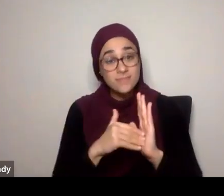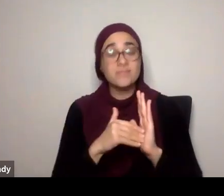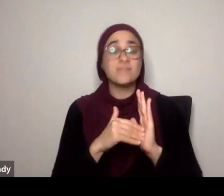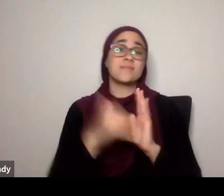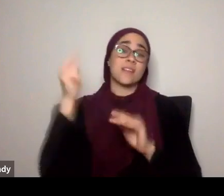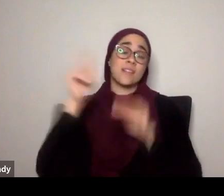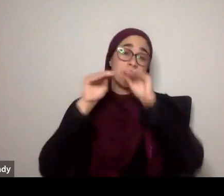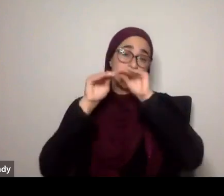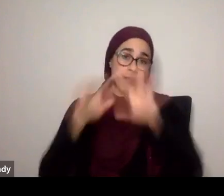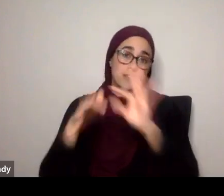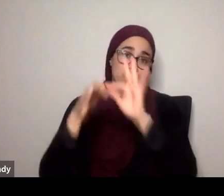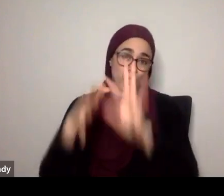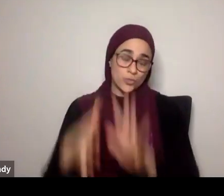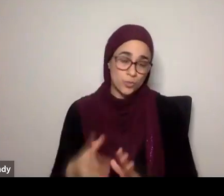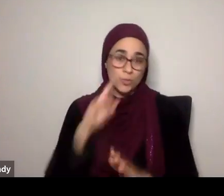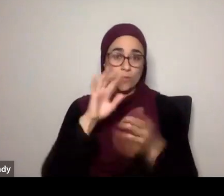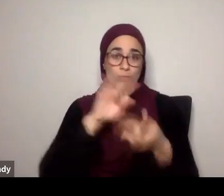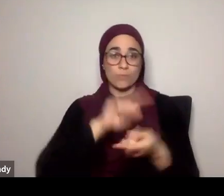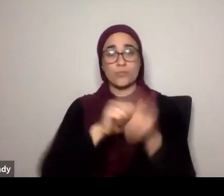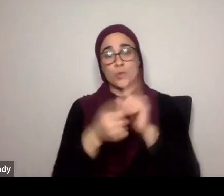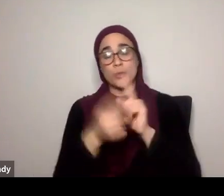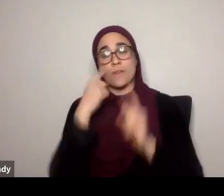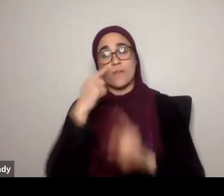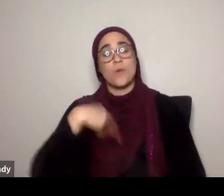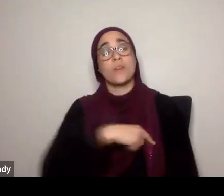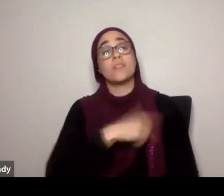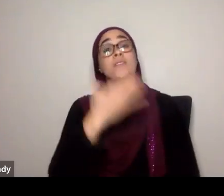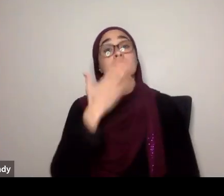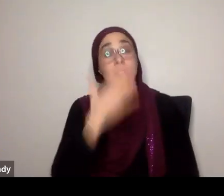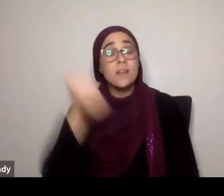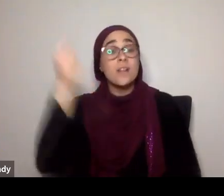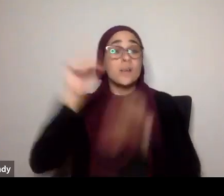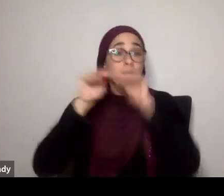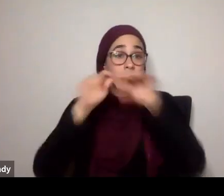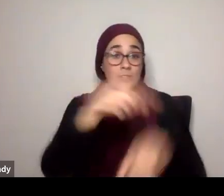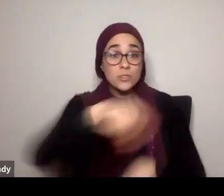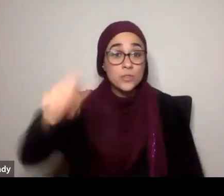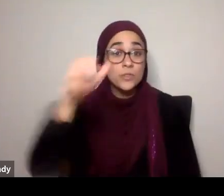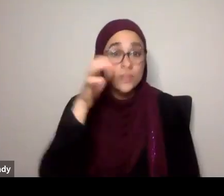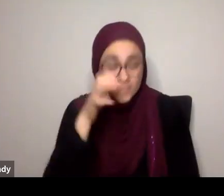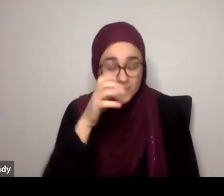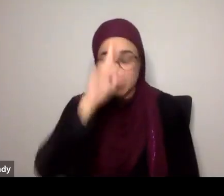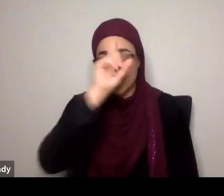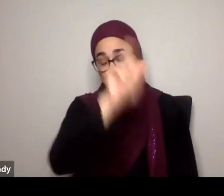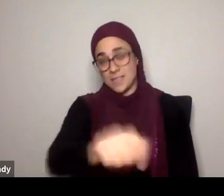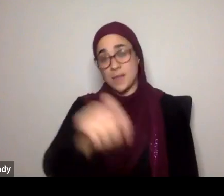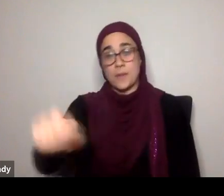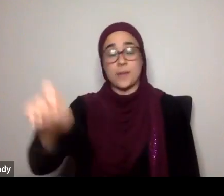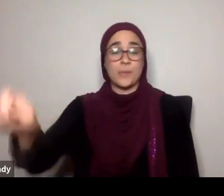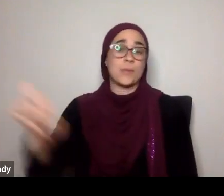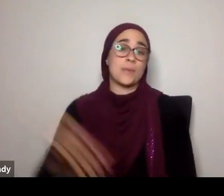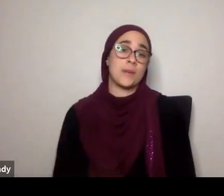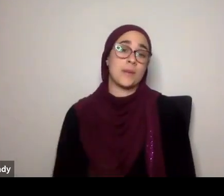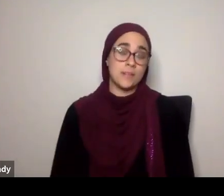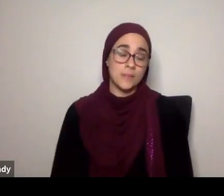Sister Rana for translating for us. Jazakumullah khair to all of you who are listening. Keep us in your dua. Wassalamualaikum warahmatullahi wabarakatuh.